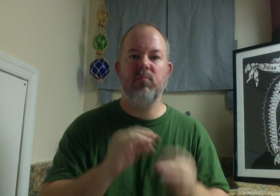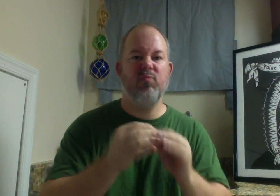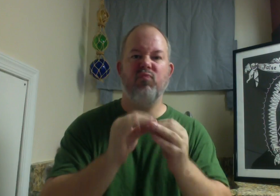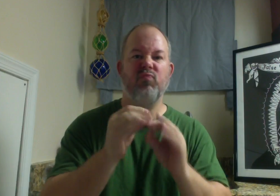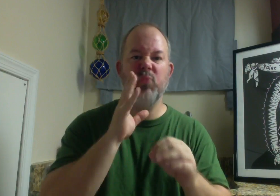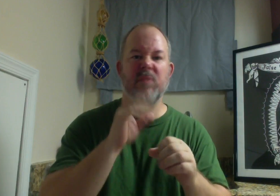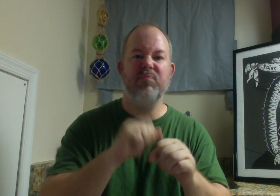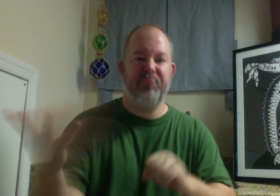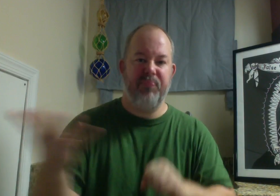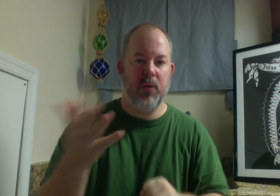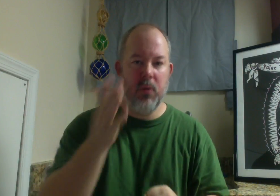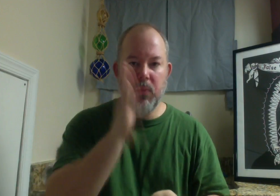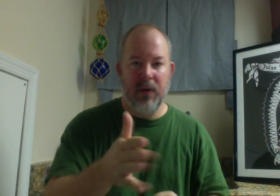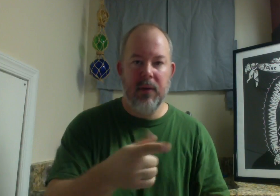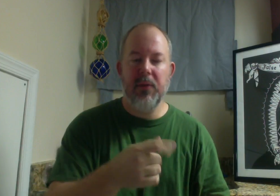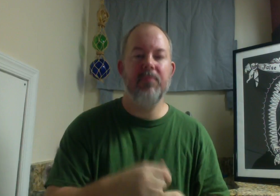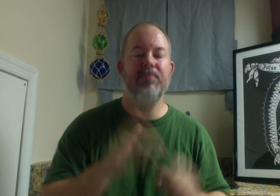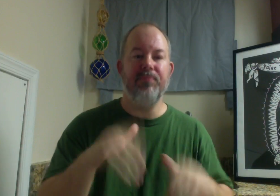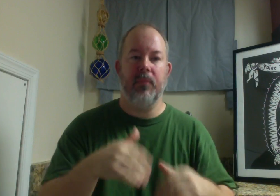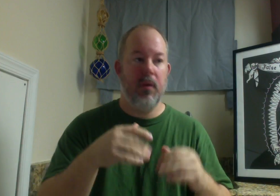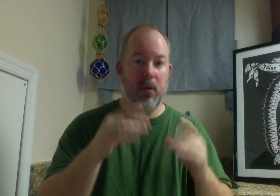I don't know.